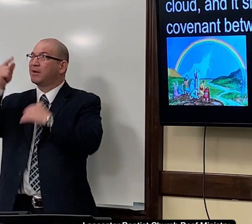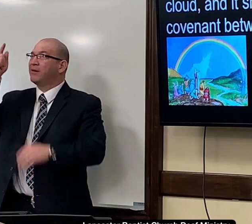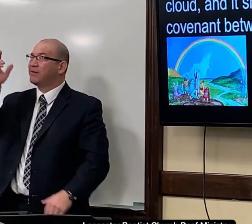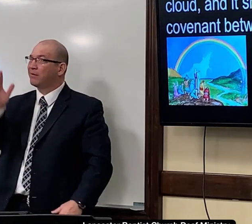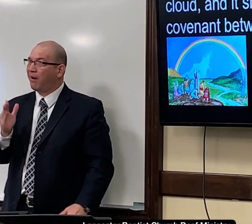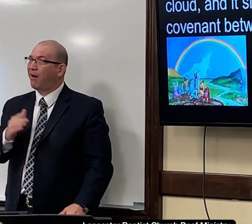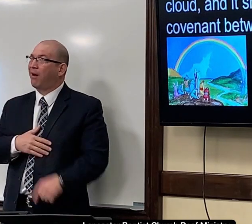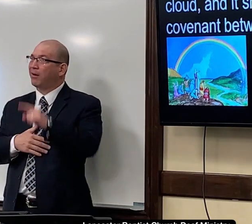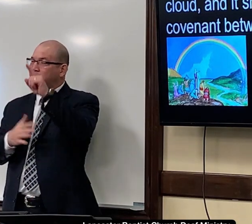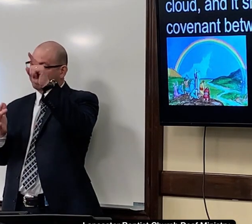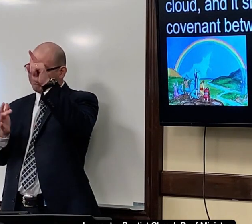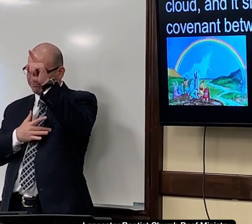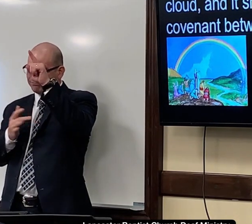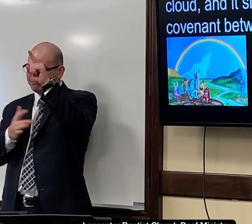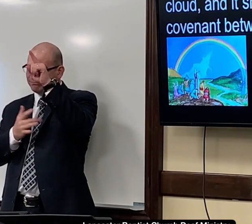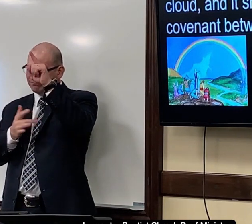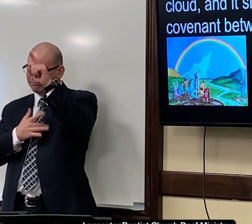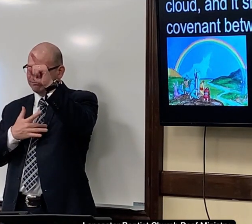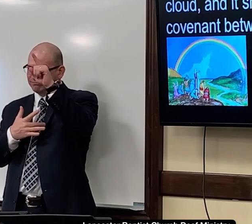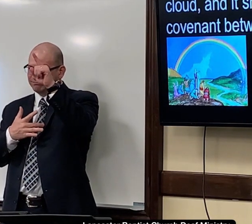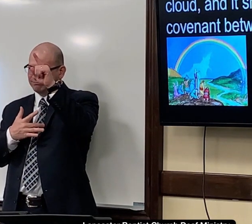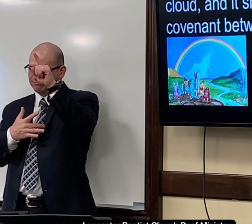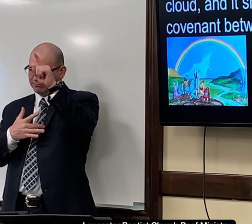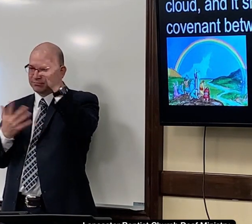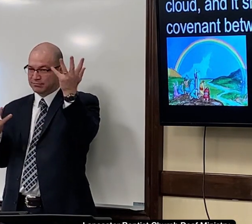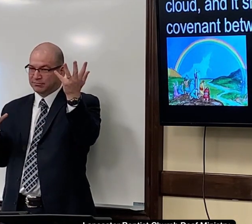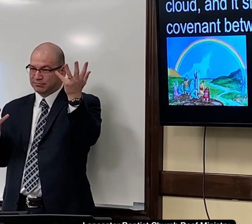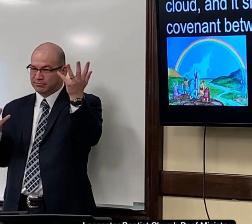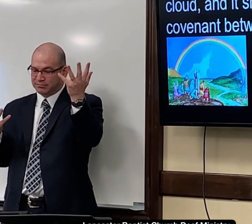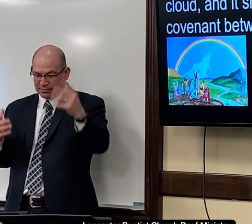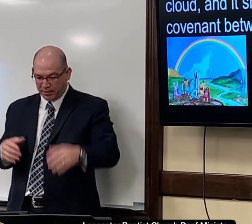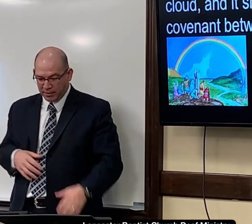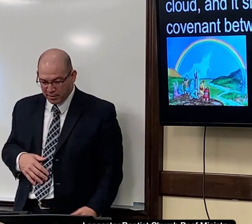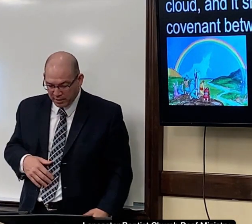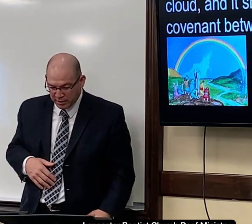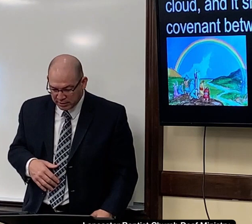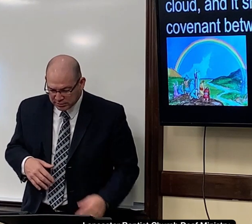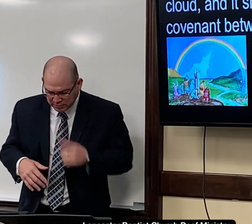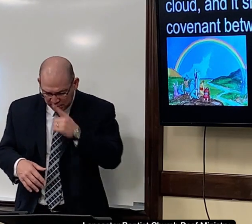broke. And I thank God that He worked in my heart in that respect.